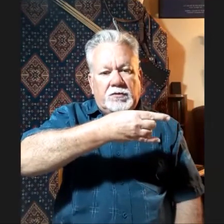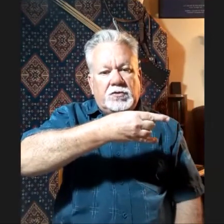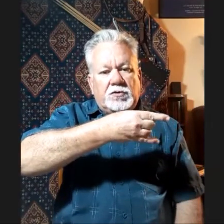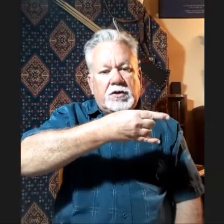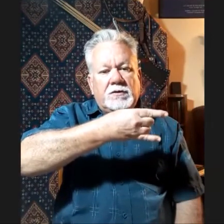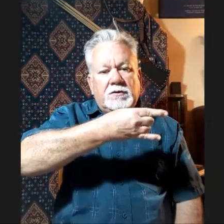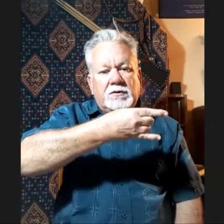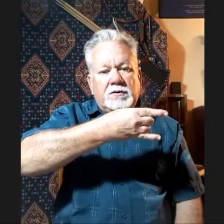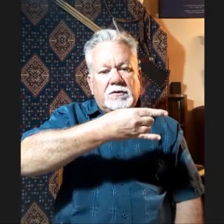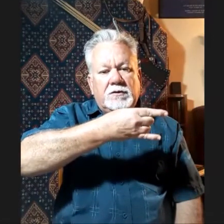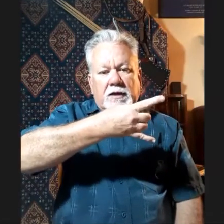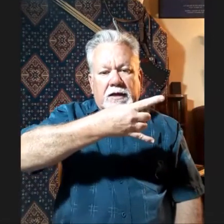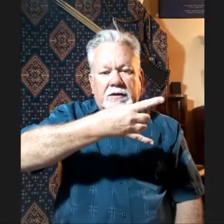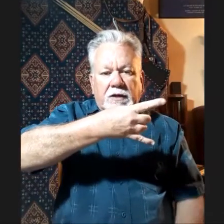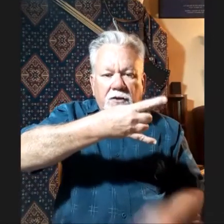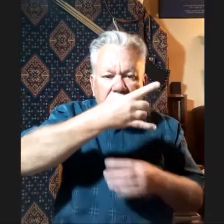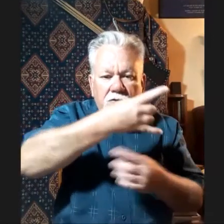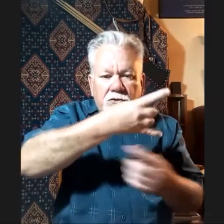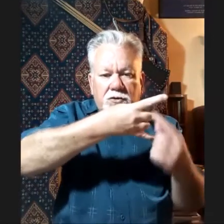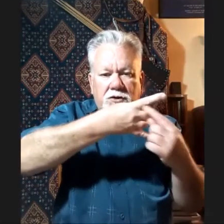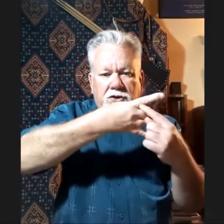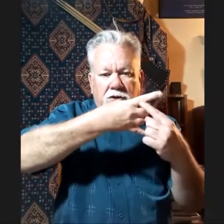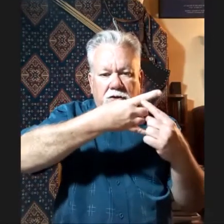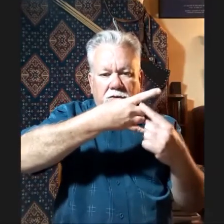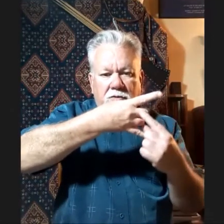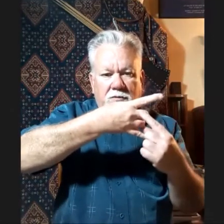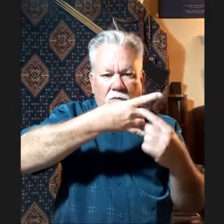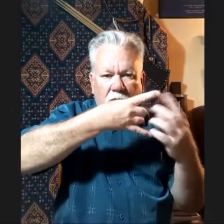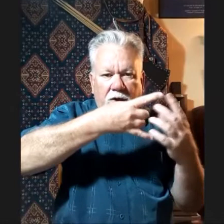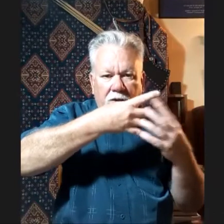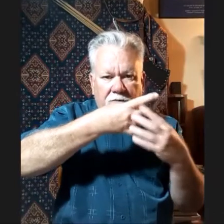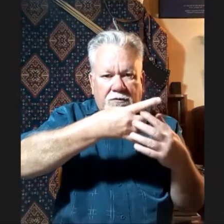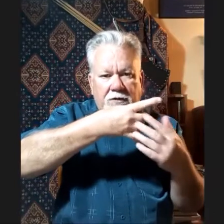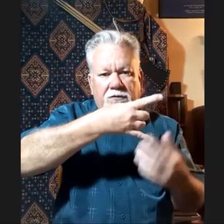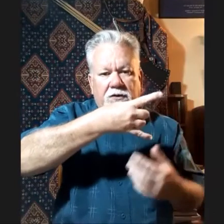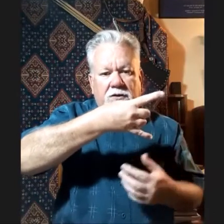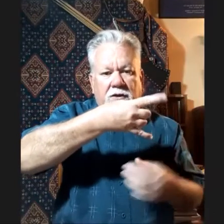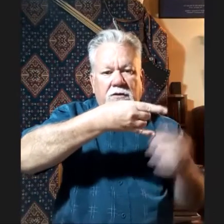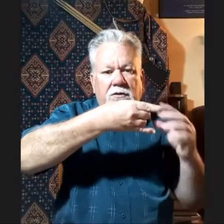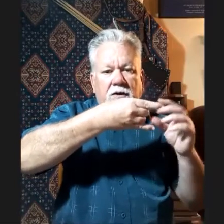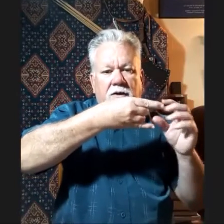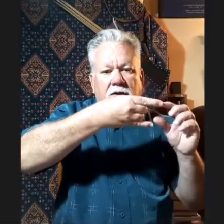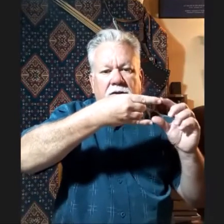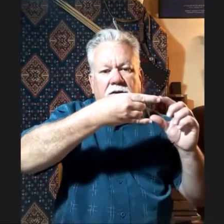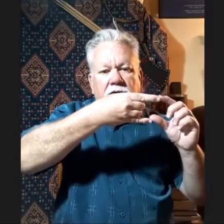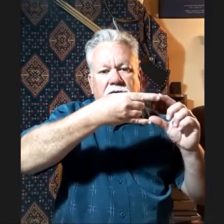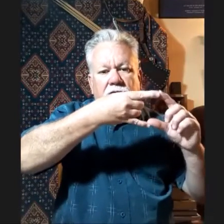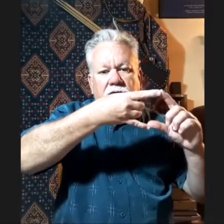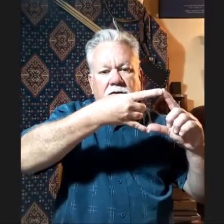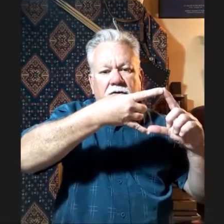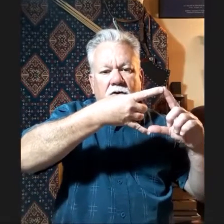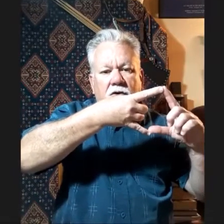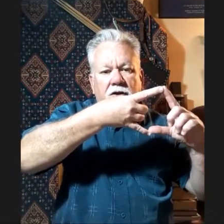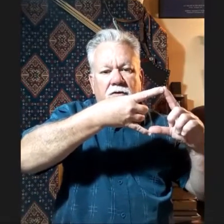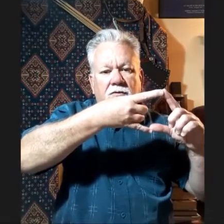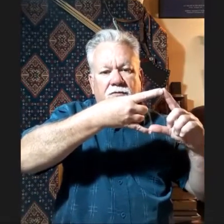retracted. And they usually show where there is enough detail. These two fingers kind of